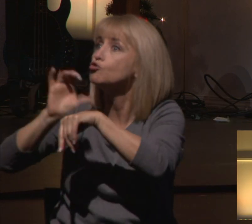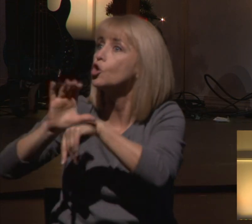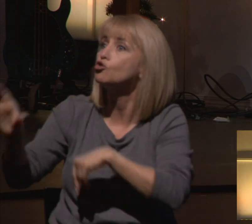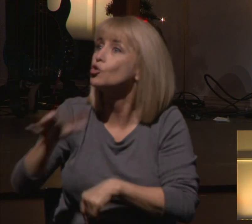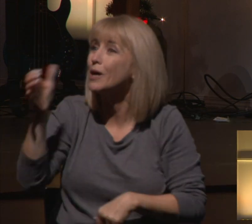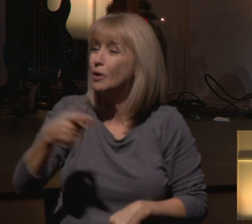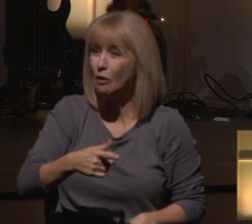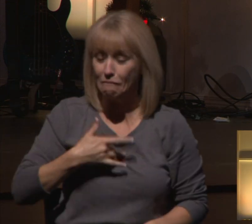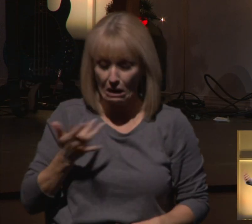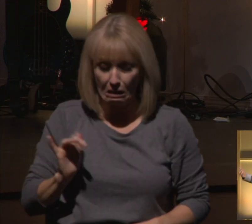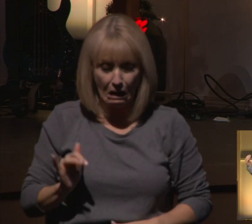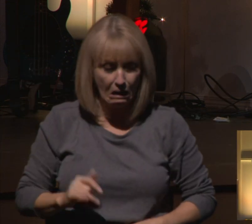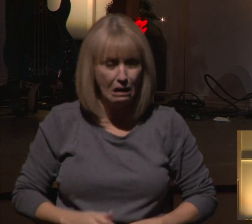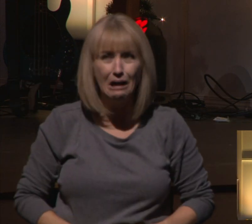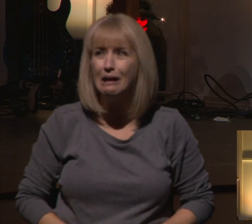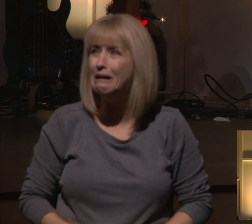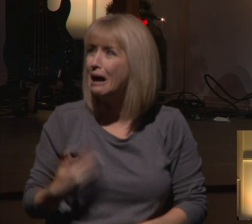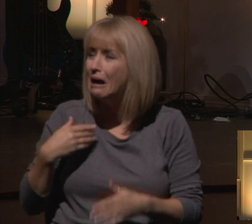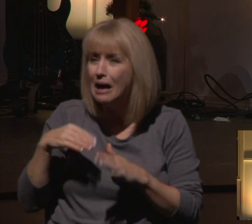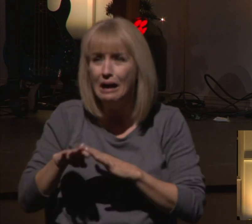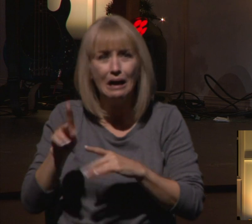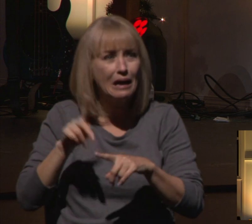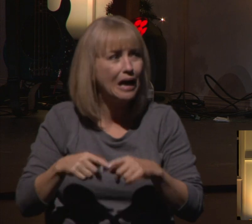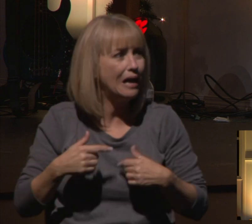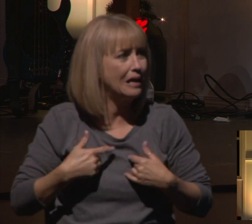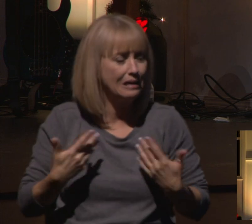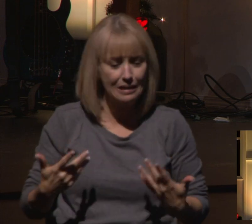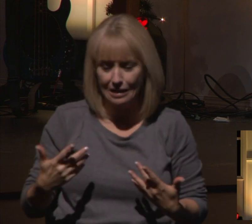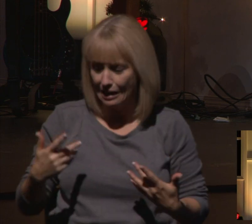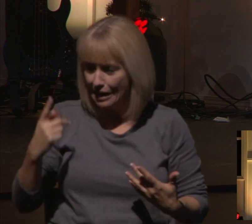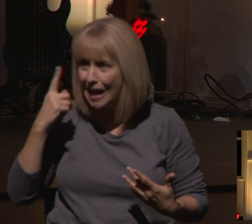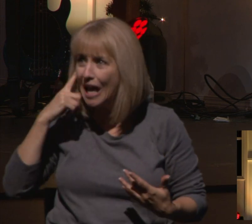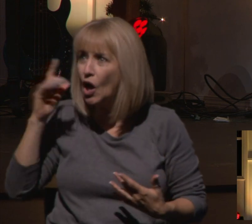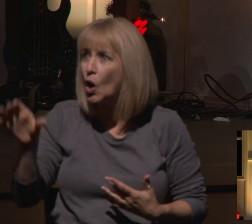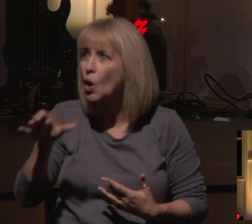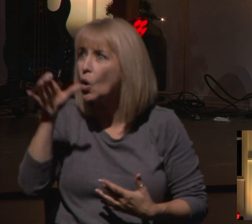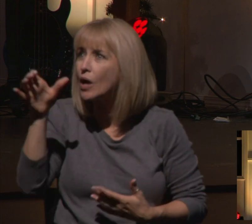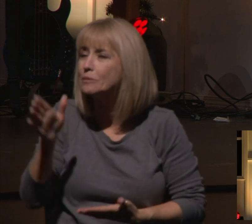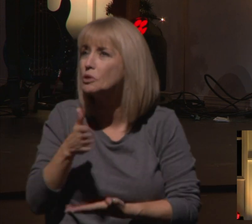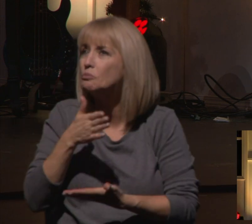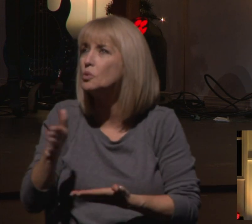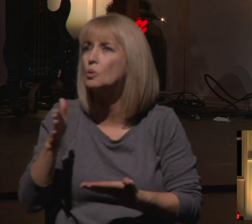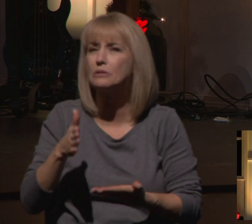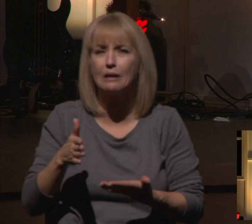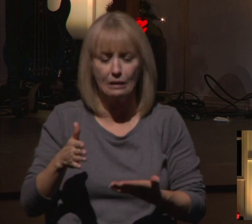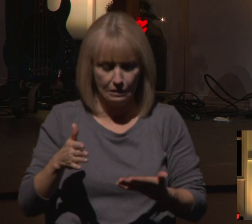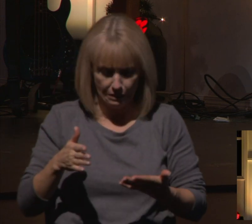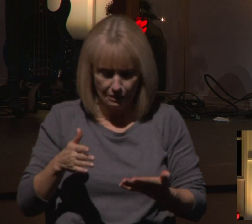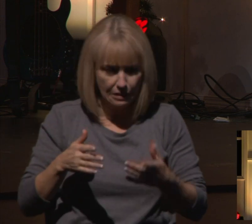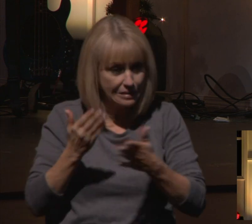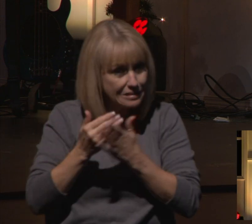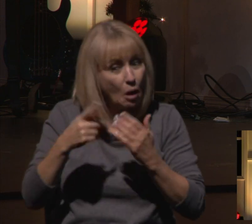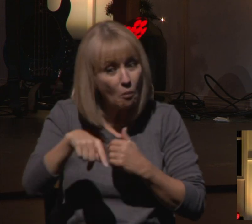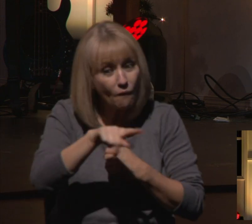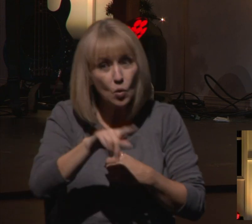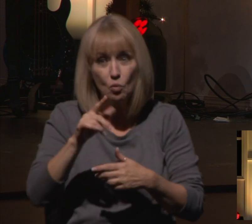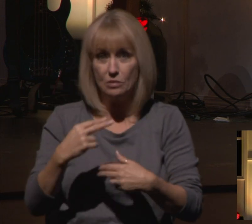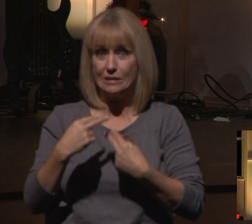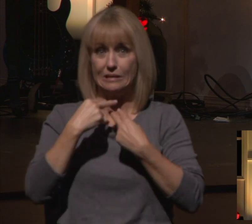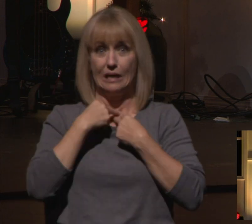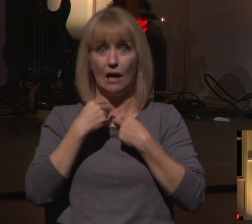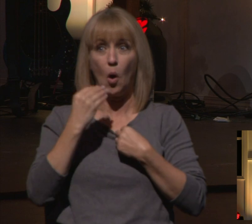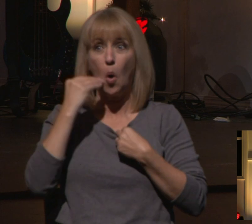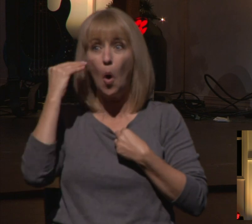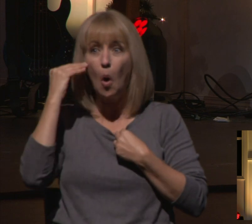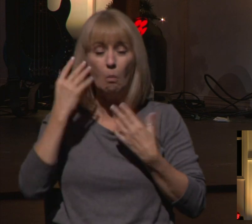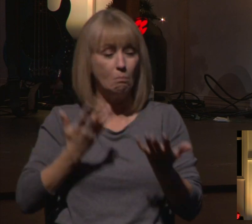you've celebrated Christmas together, you've heard the Christmas carols in person. And for some of you, you feel like you're in exile this Christmas season